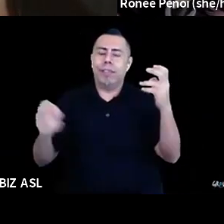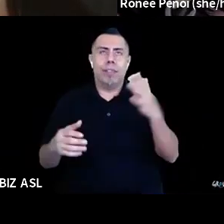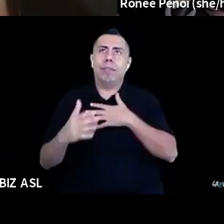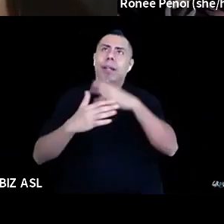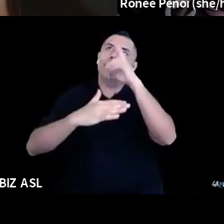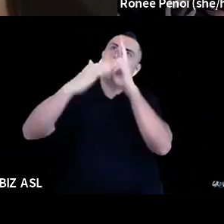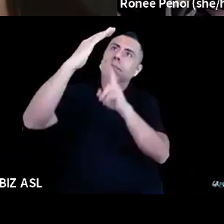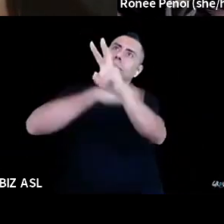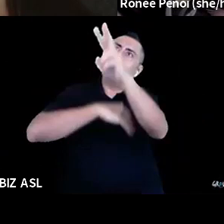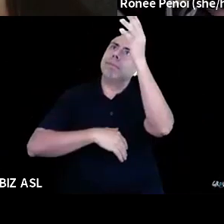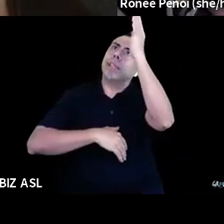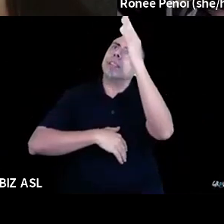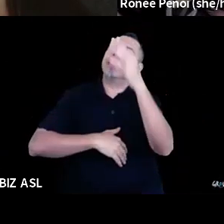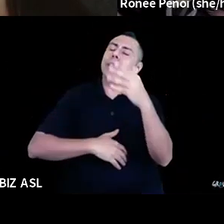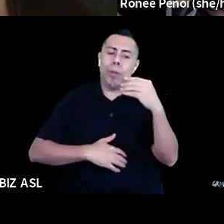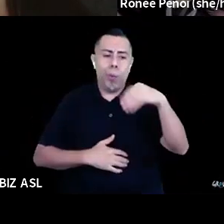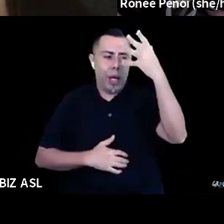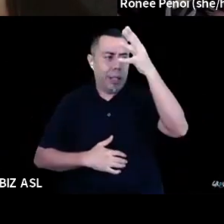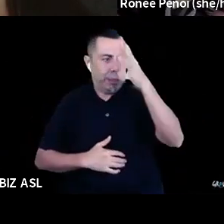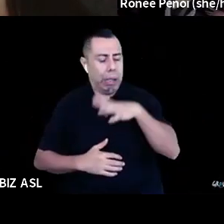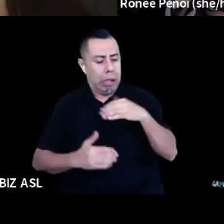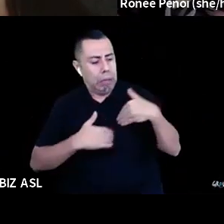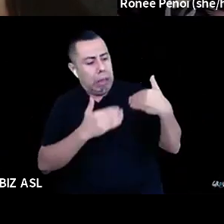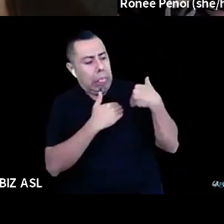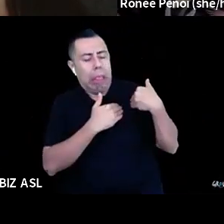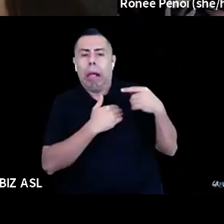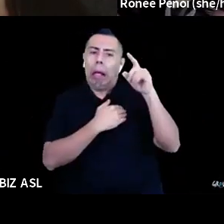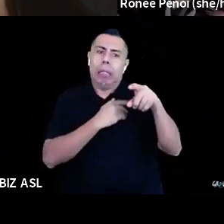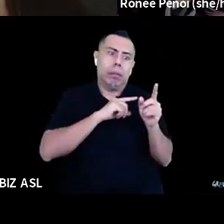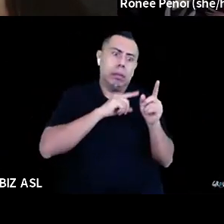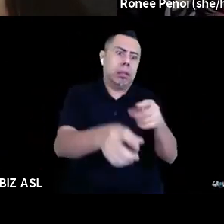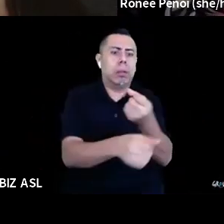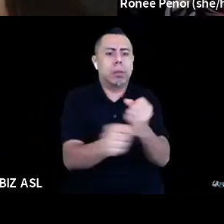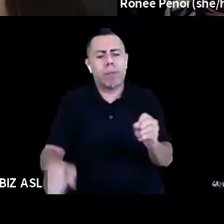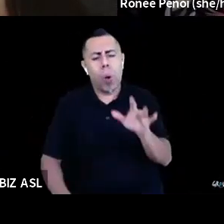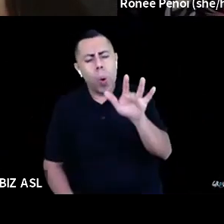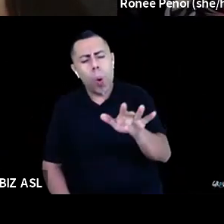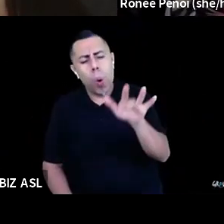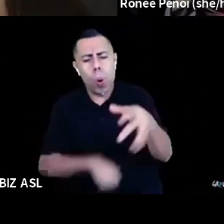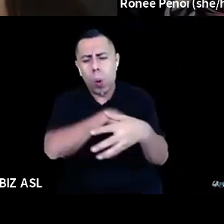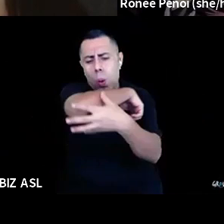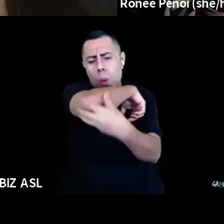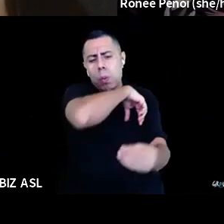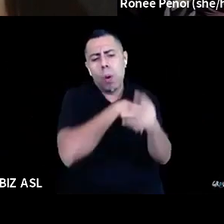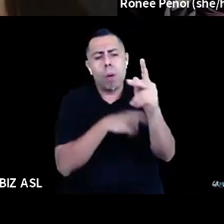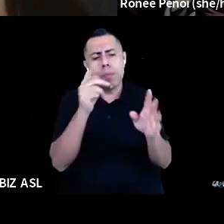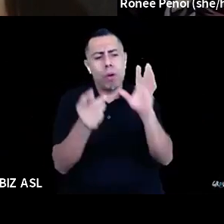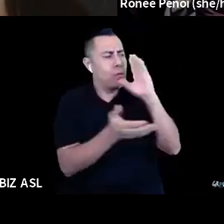language of, oh, we're going to go and we're going to save these poor people by bringing them the theater. Yeah. ignoring the fact that one, they